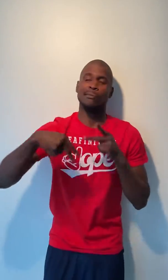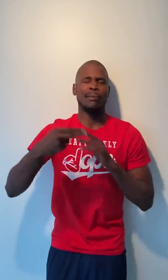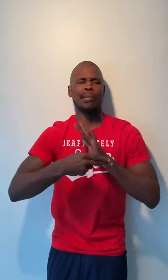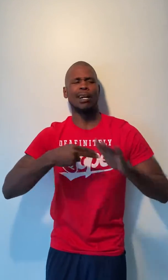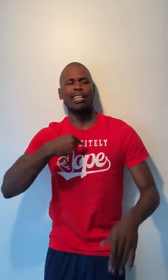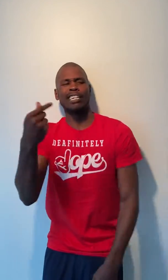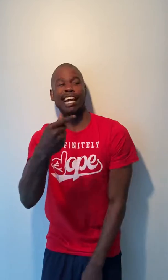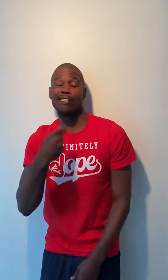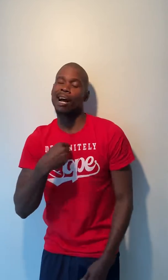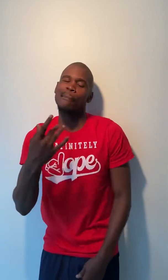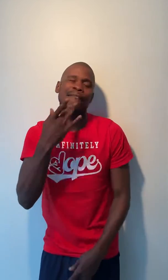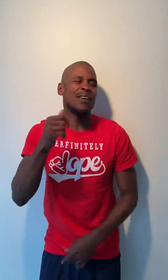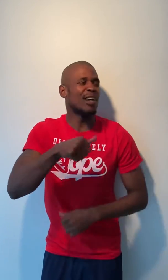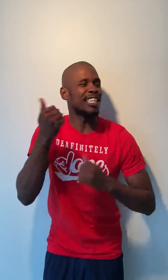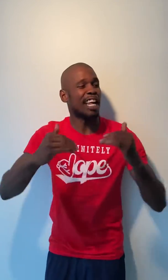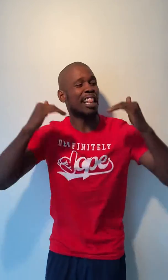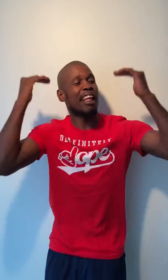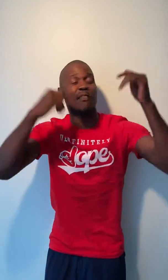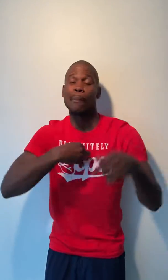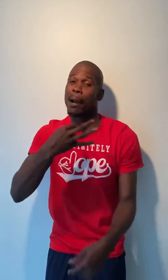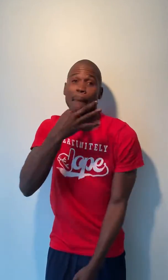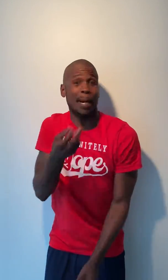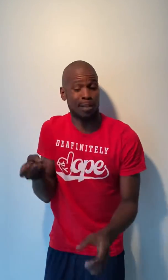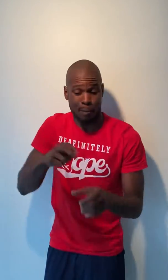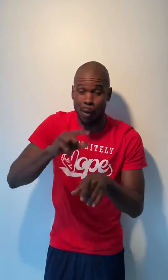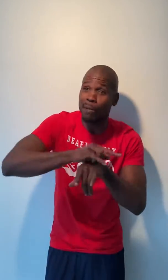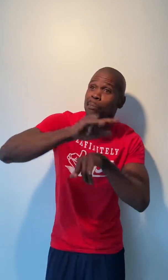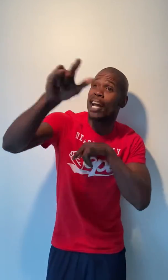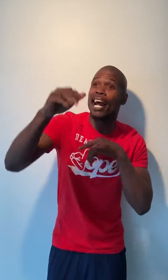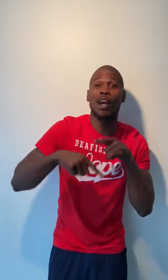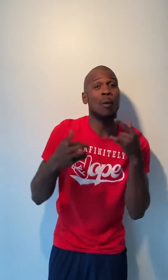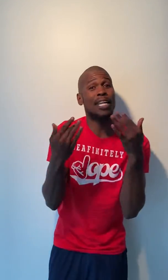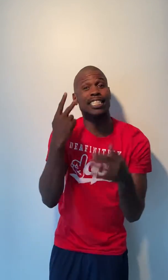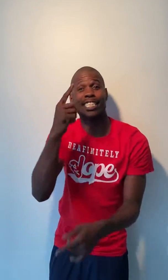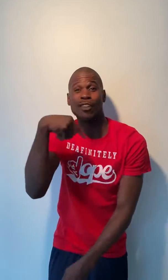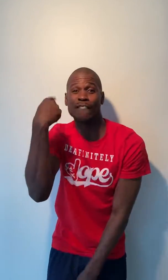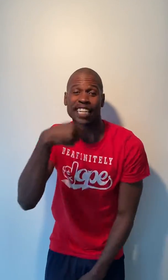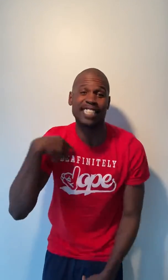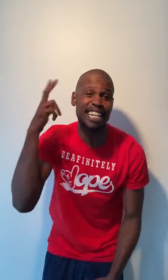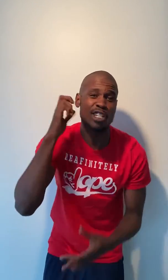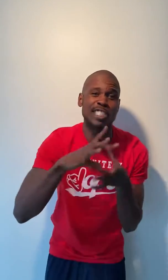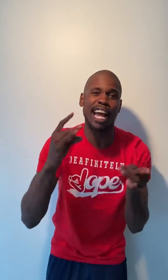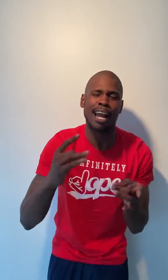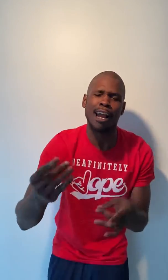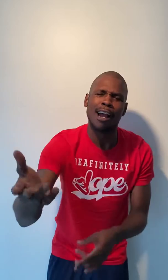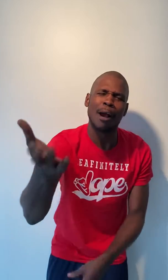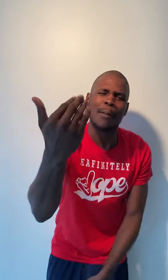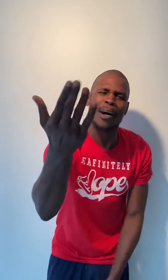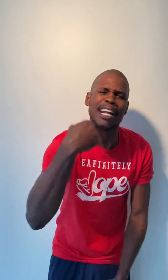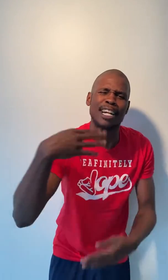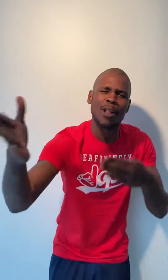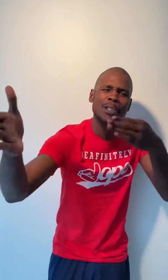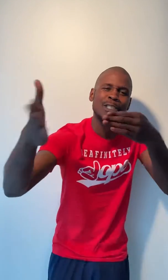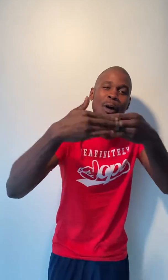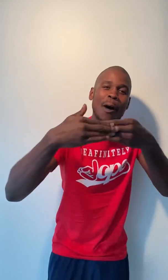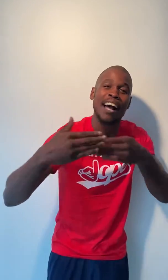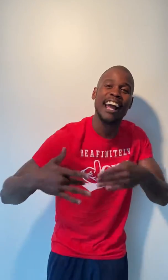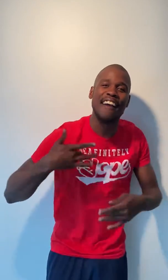people call it ghetto, I prefer another level, but I'm about to boil this thing, I can't wait to see your face, and he say, come on in, close the door, and